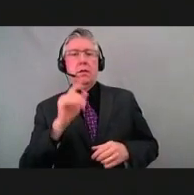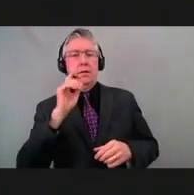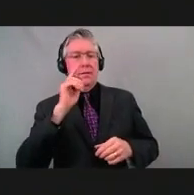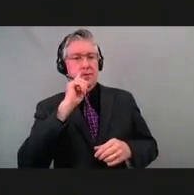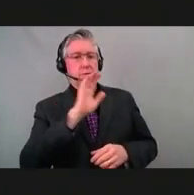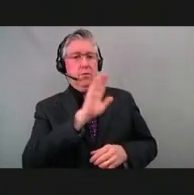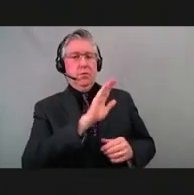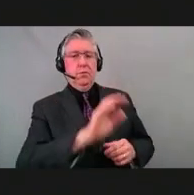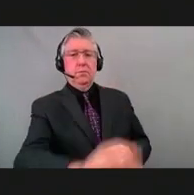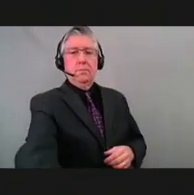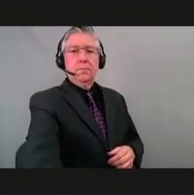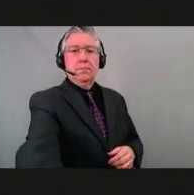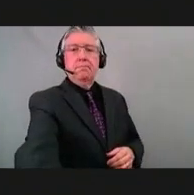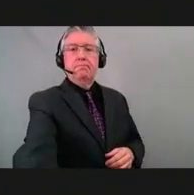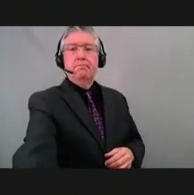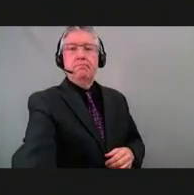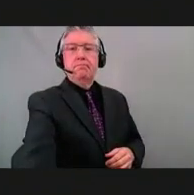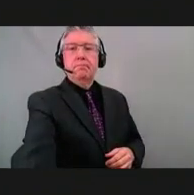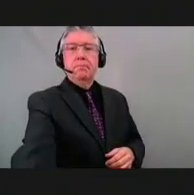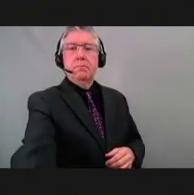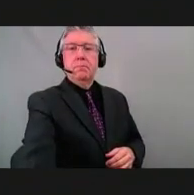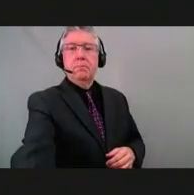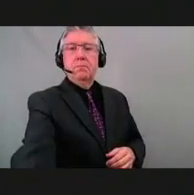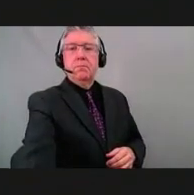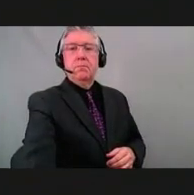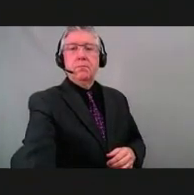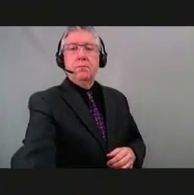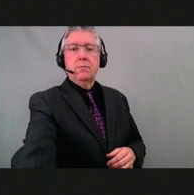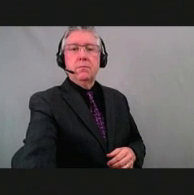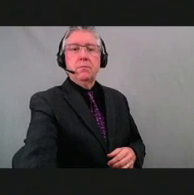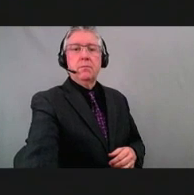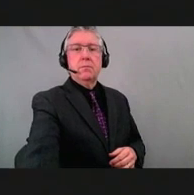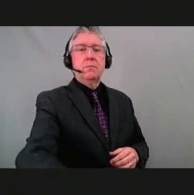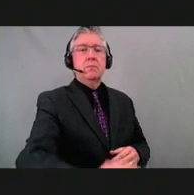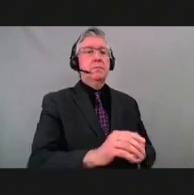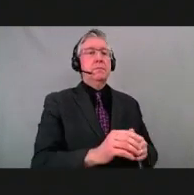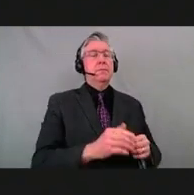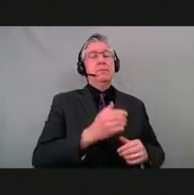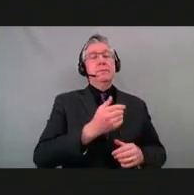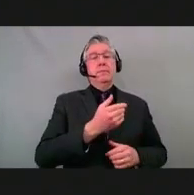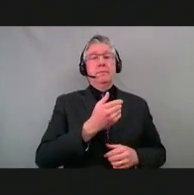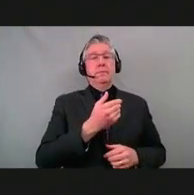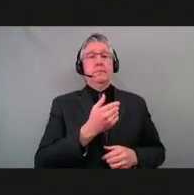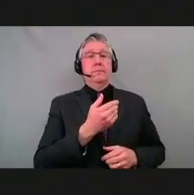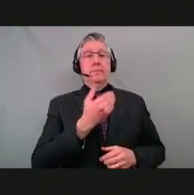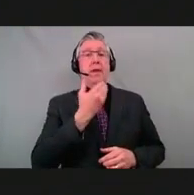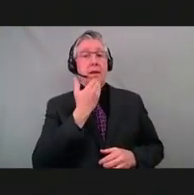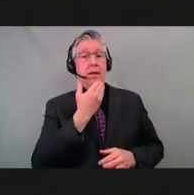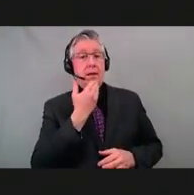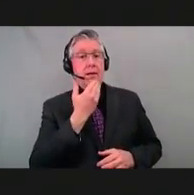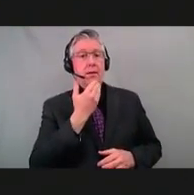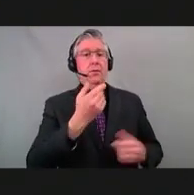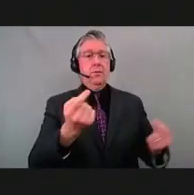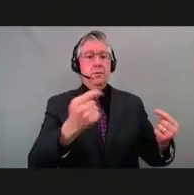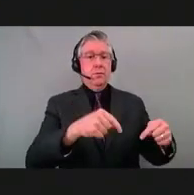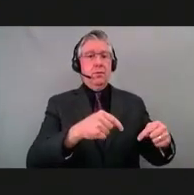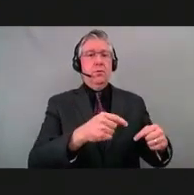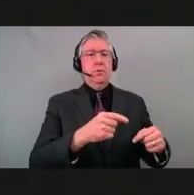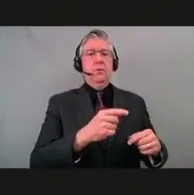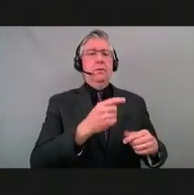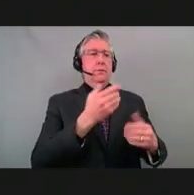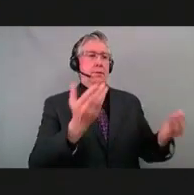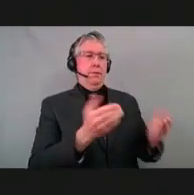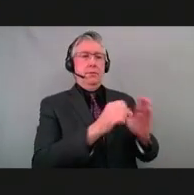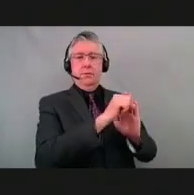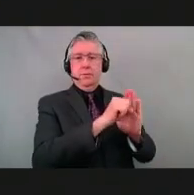Good morning. Thank you so much for being here. I want to provide a quick update on our case trends in the state. We do continue to see consistent